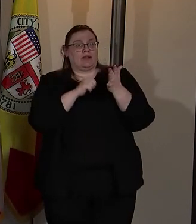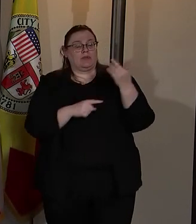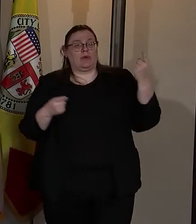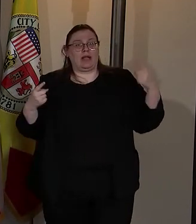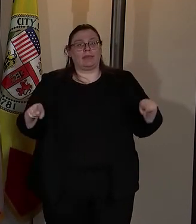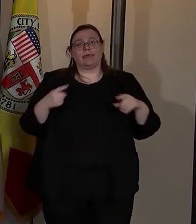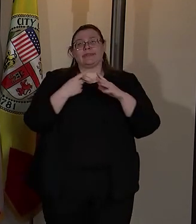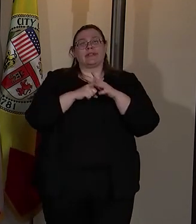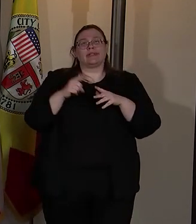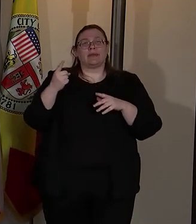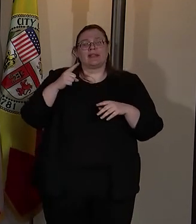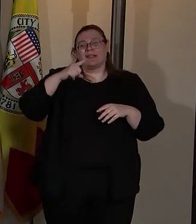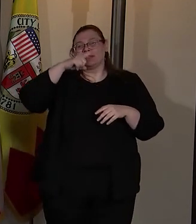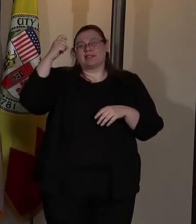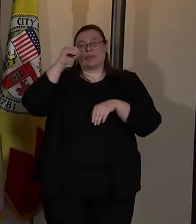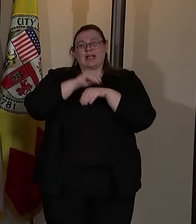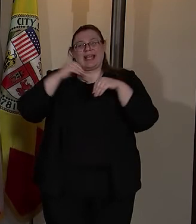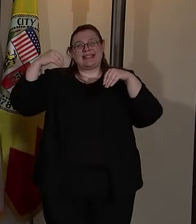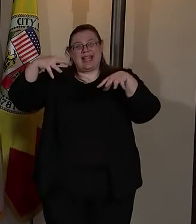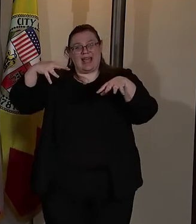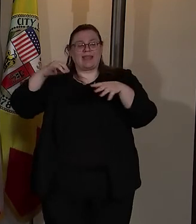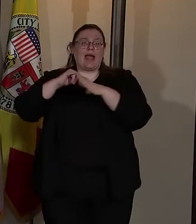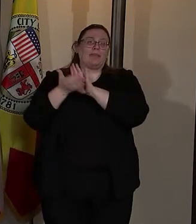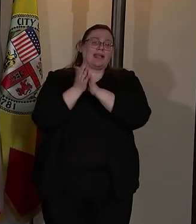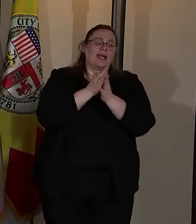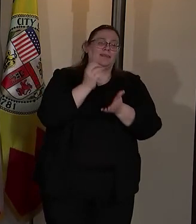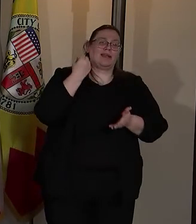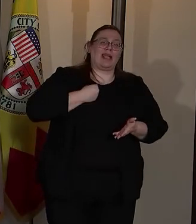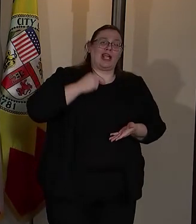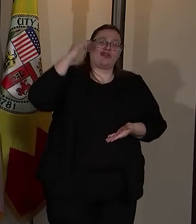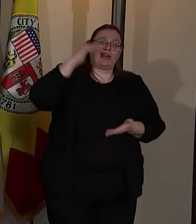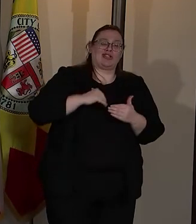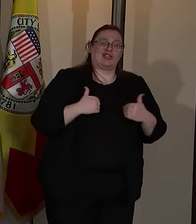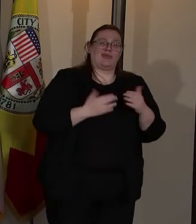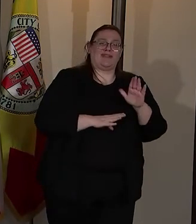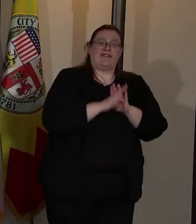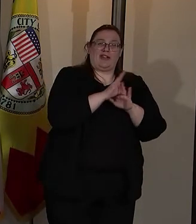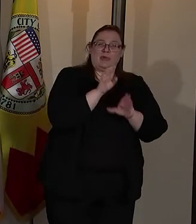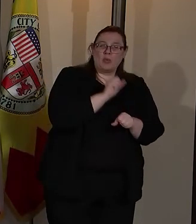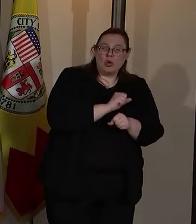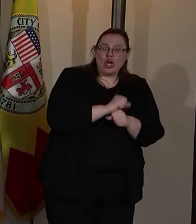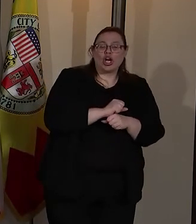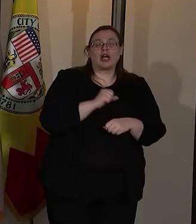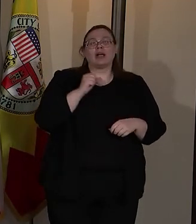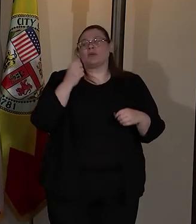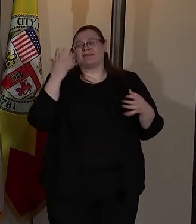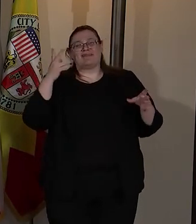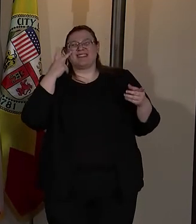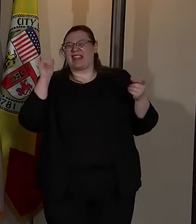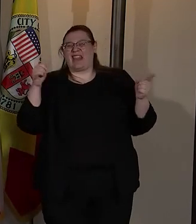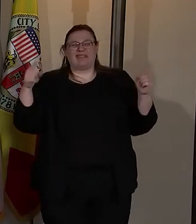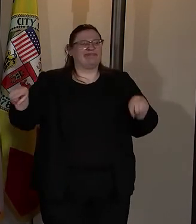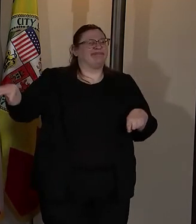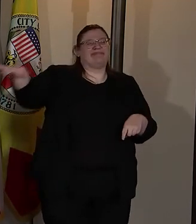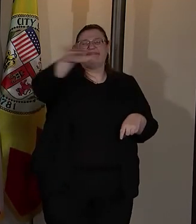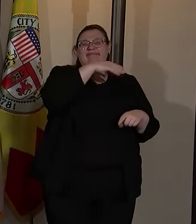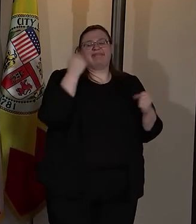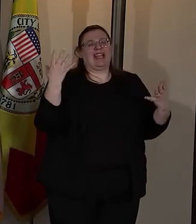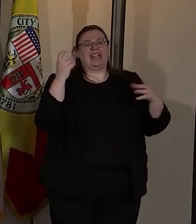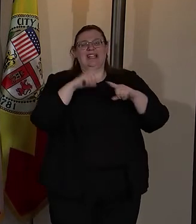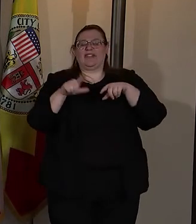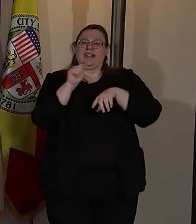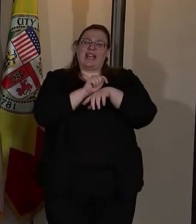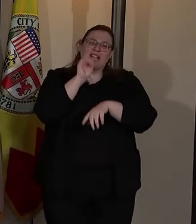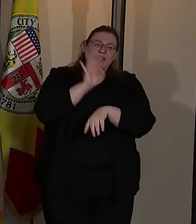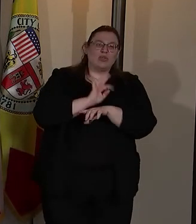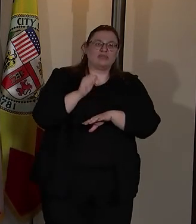something that was summer nightlights that turned into gang reduction youth development work. Certainly, this is something that we've seen in all sorts of task force that we've set up inside